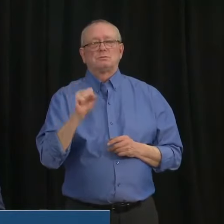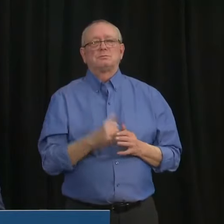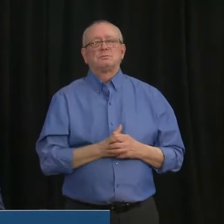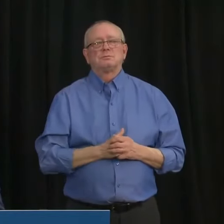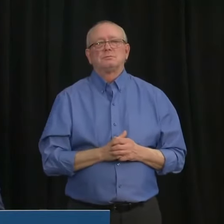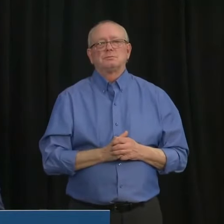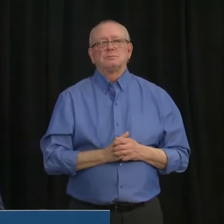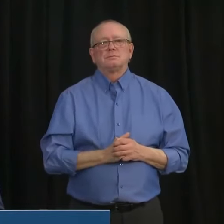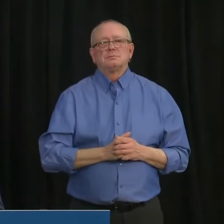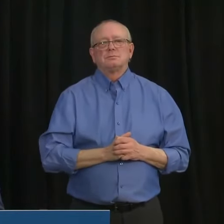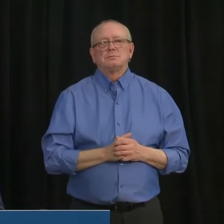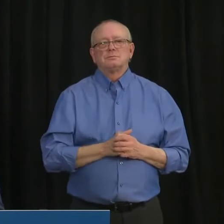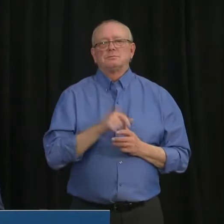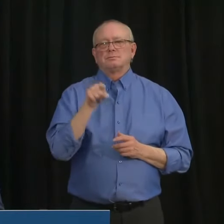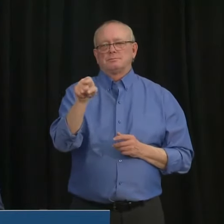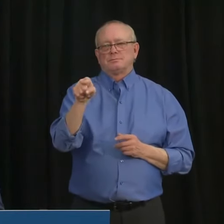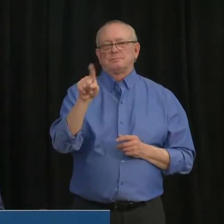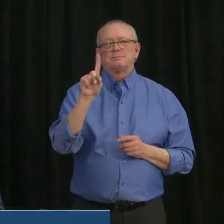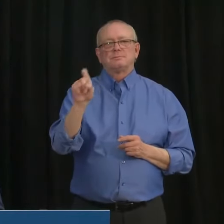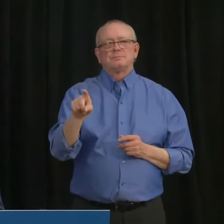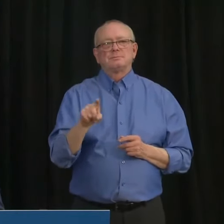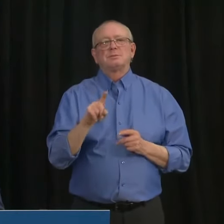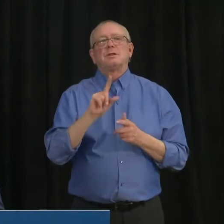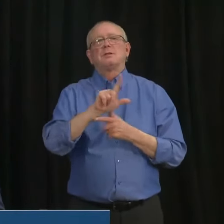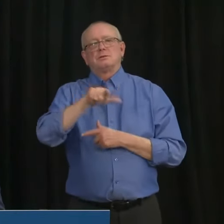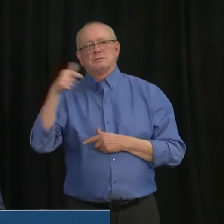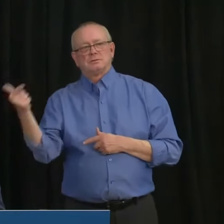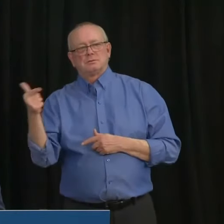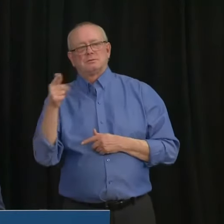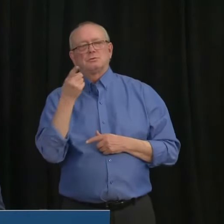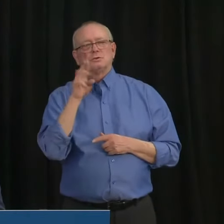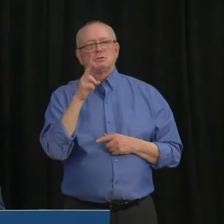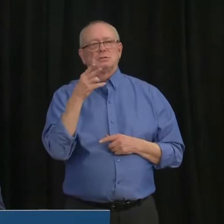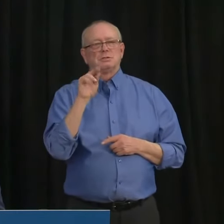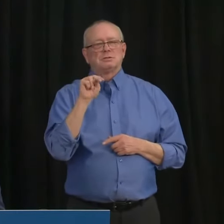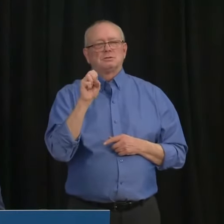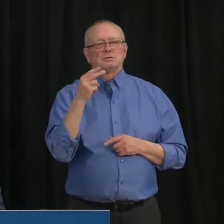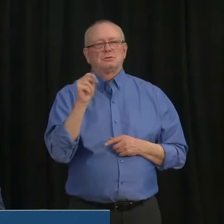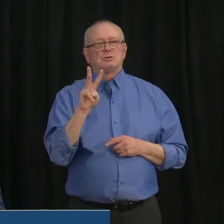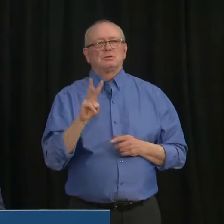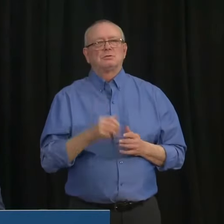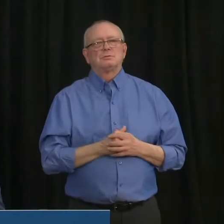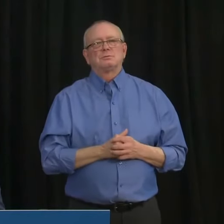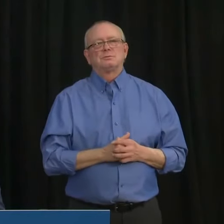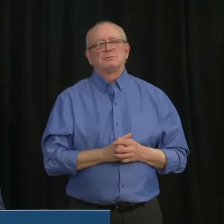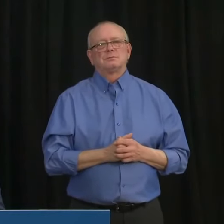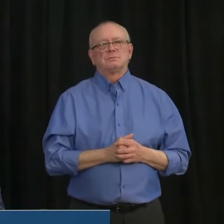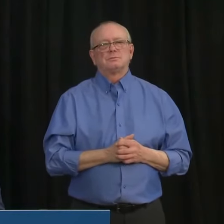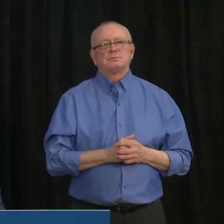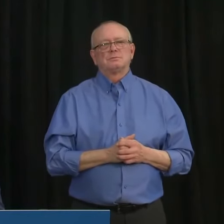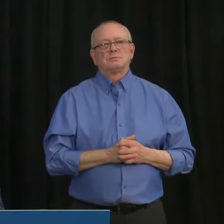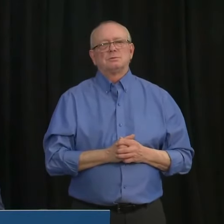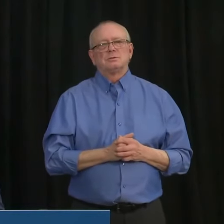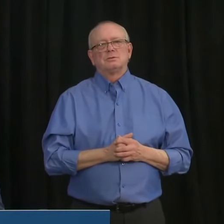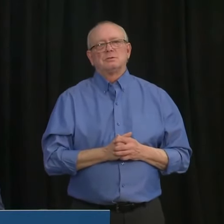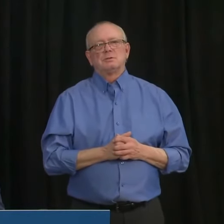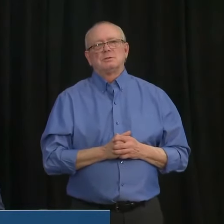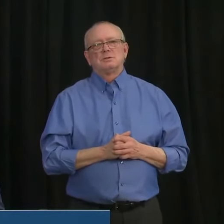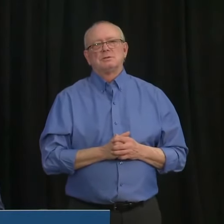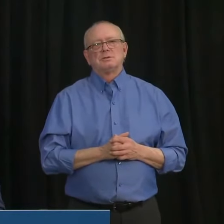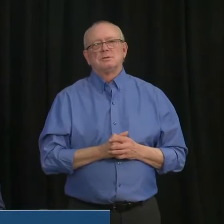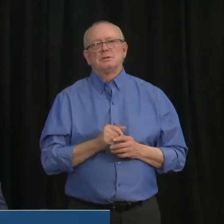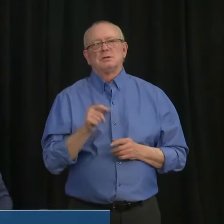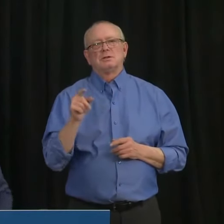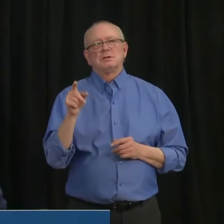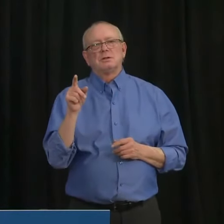Hi, this is for the Premier and for Dr. Hinshaw. We often hear about the use of data to make the decisions, but there have been challenges with data due to contact tracing issues.